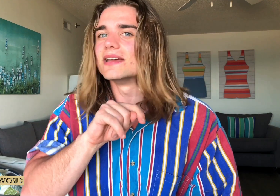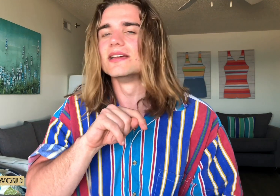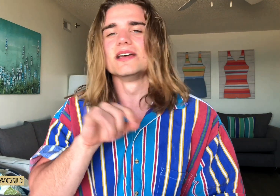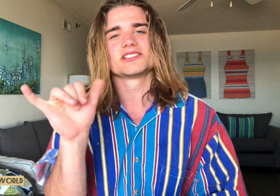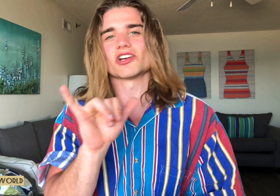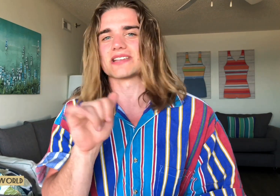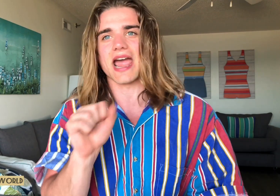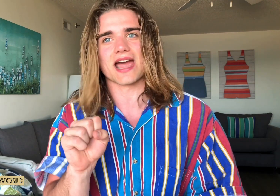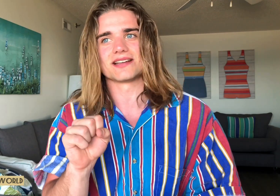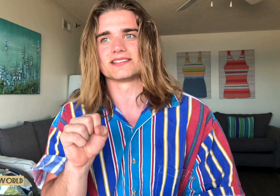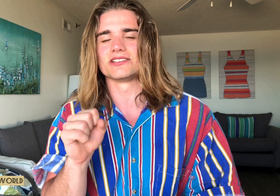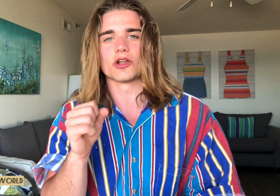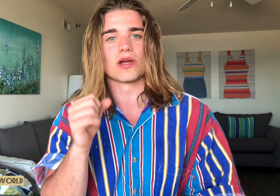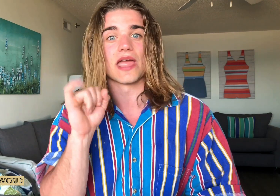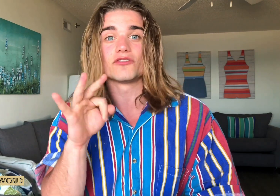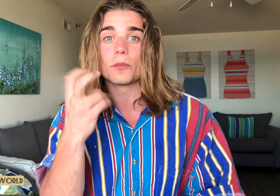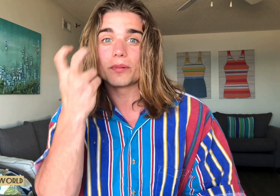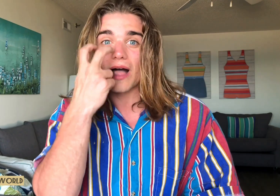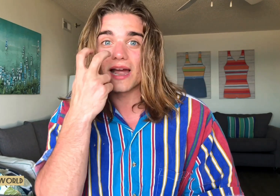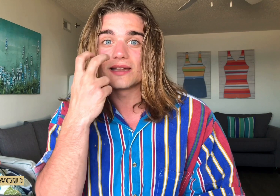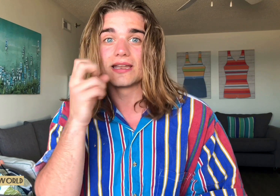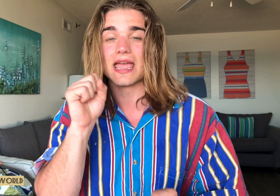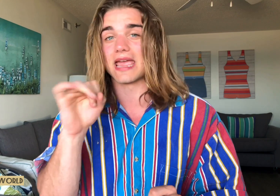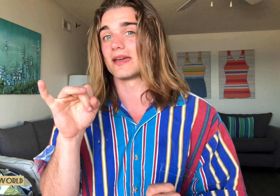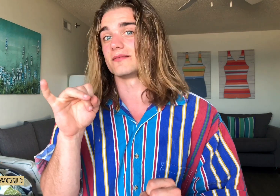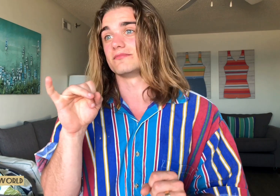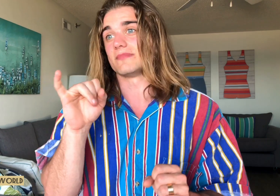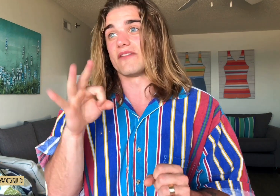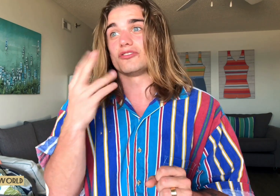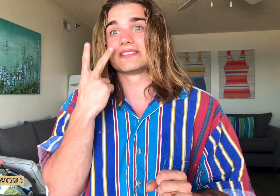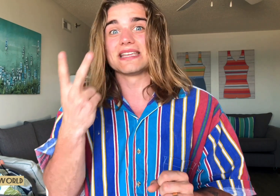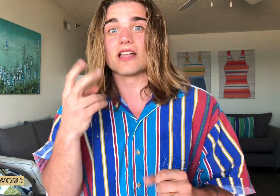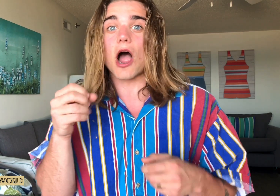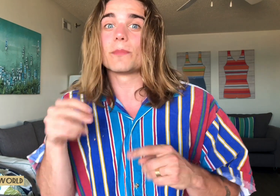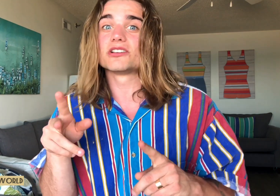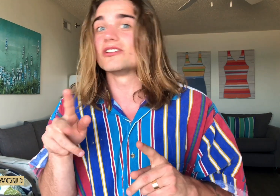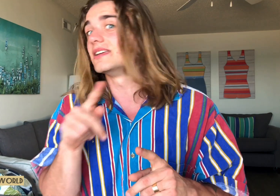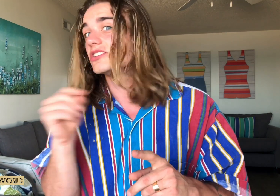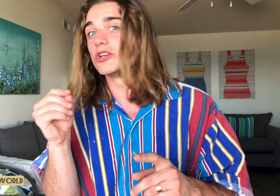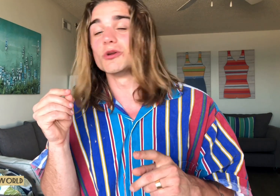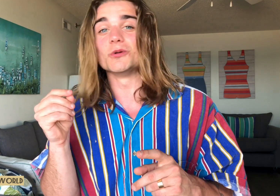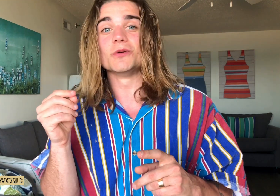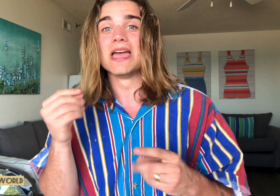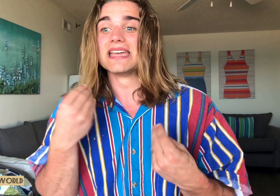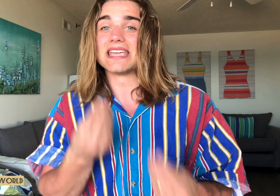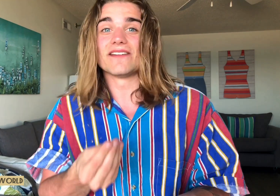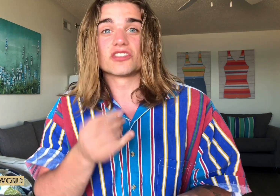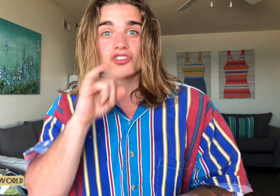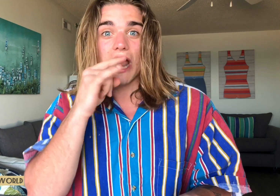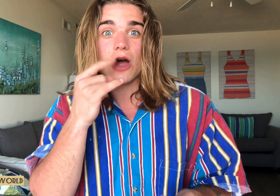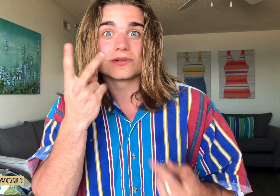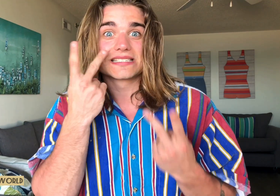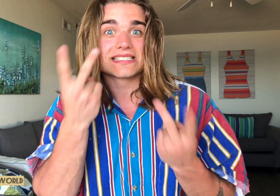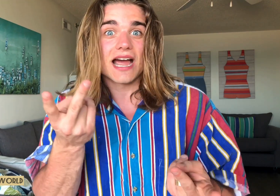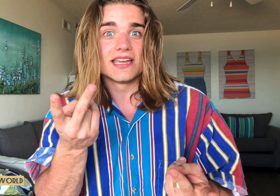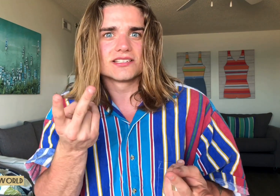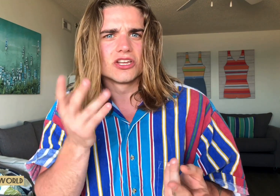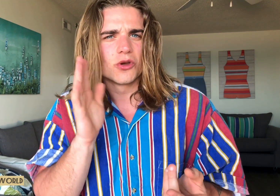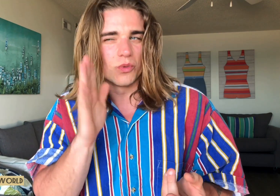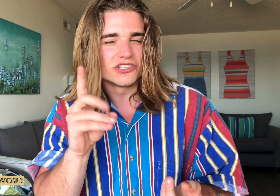such as you know if you're blind and if you see the opportunity to give the child sight would you